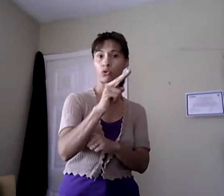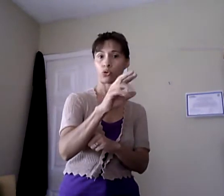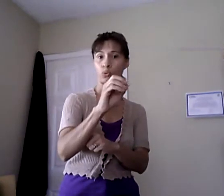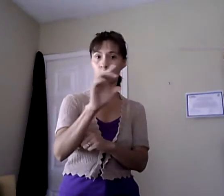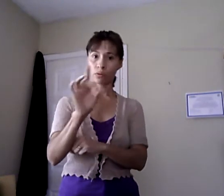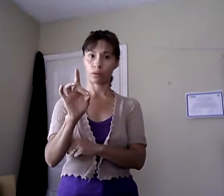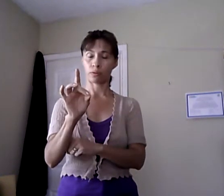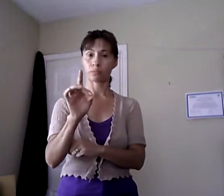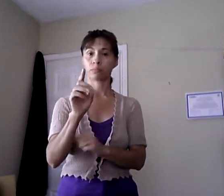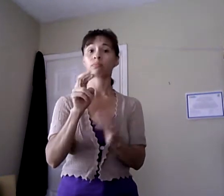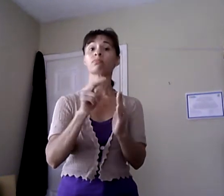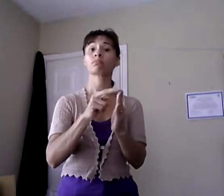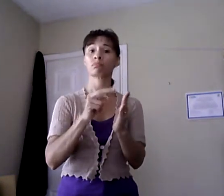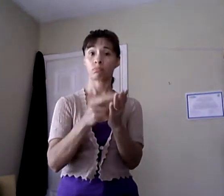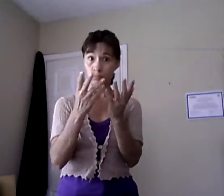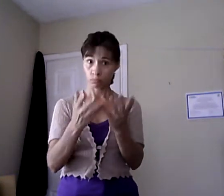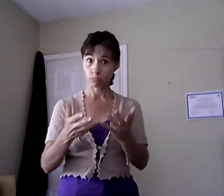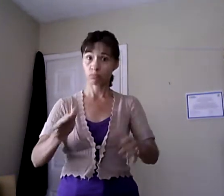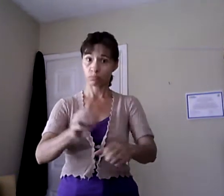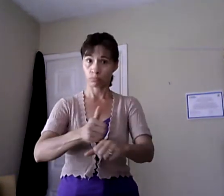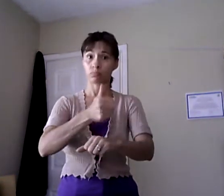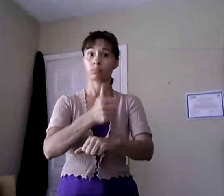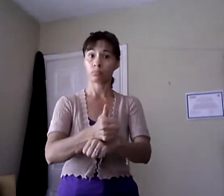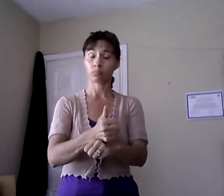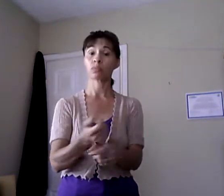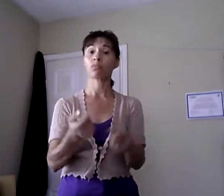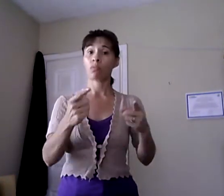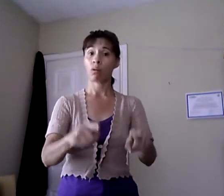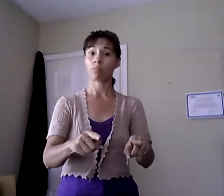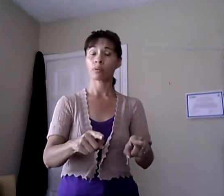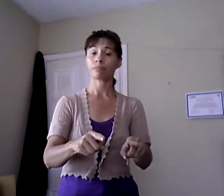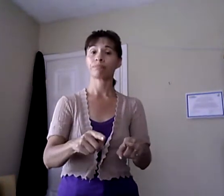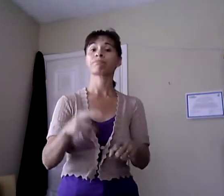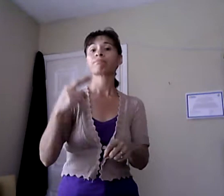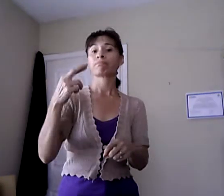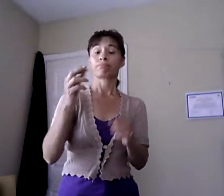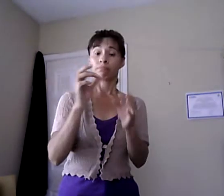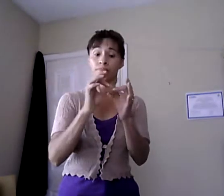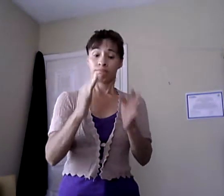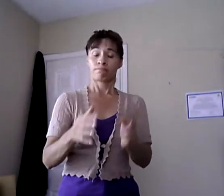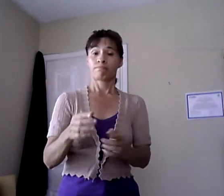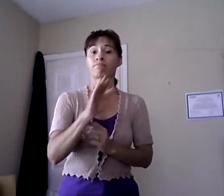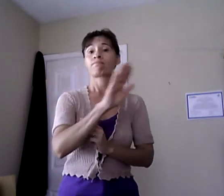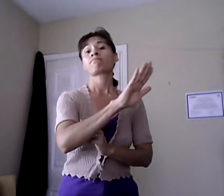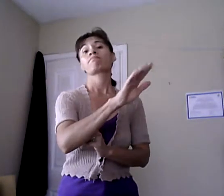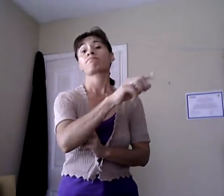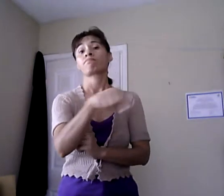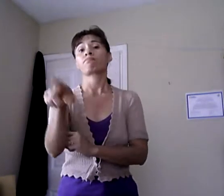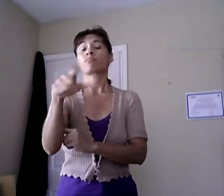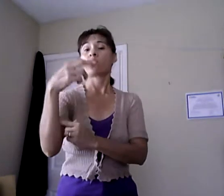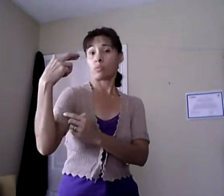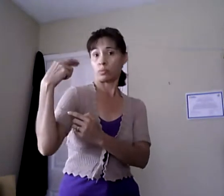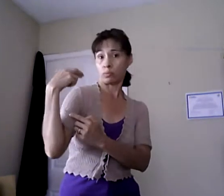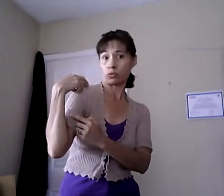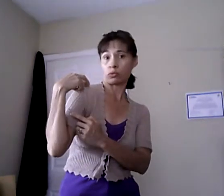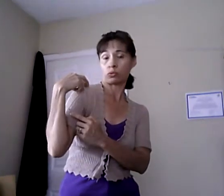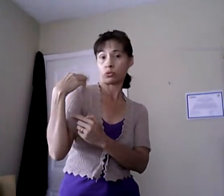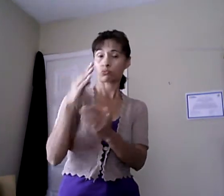finalized, it will require interpreters to appropriate up to a level of four as long as they make reasonable